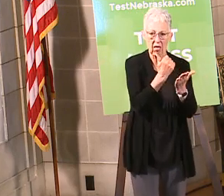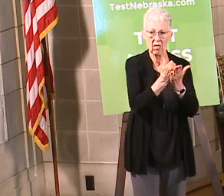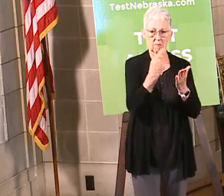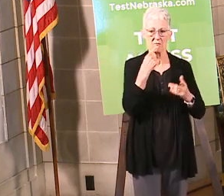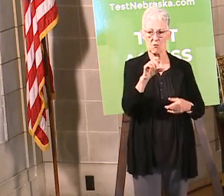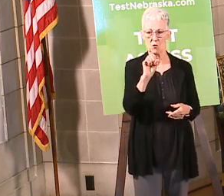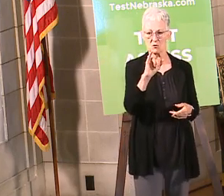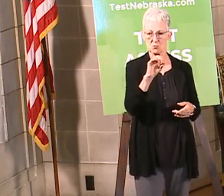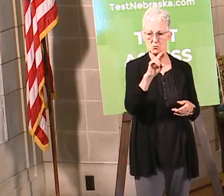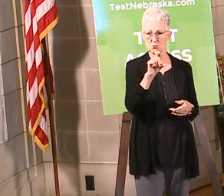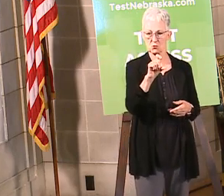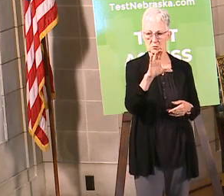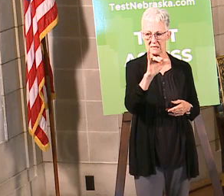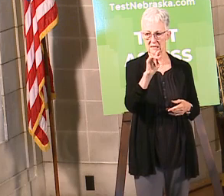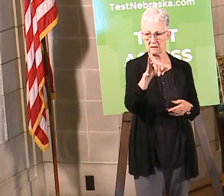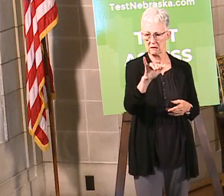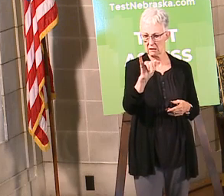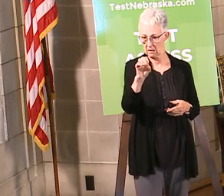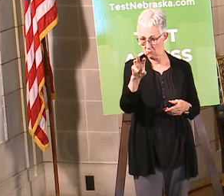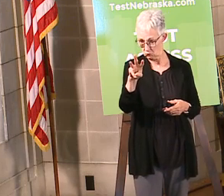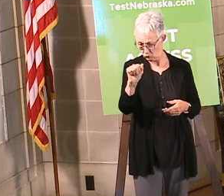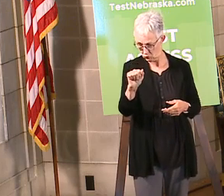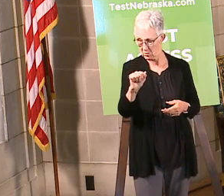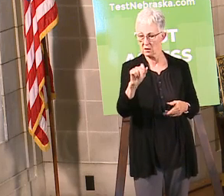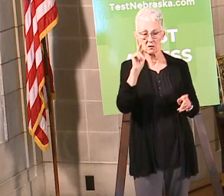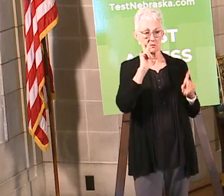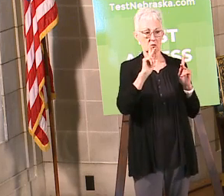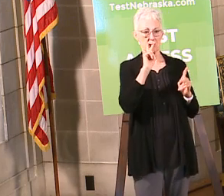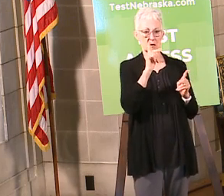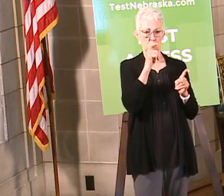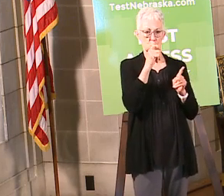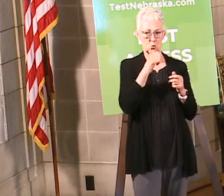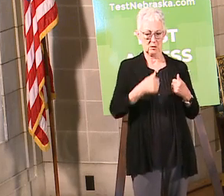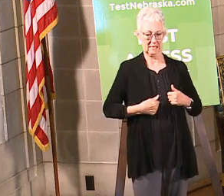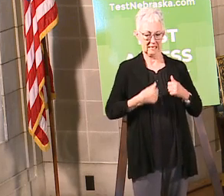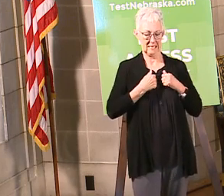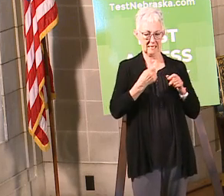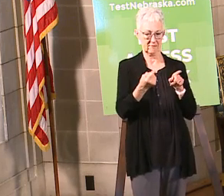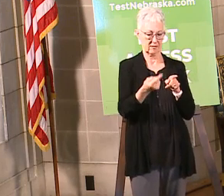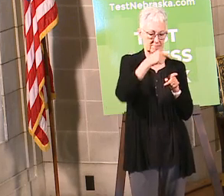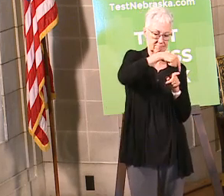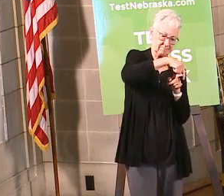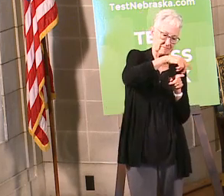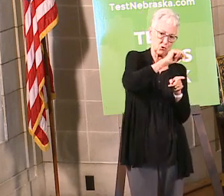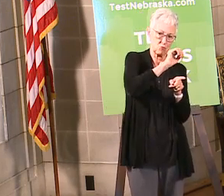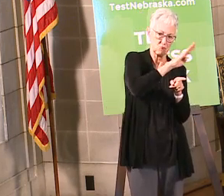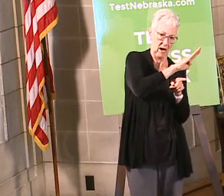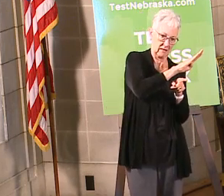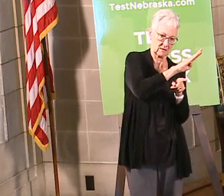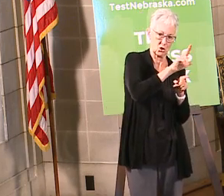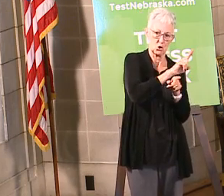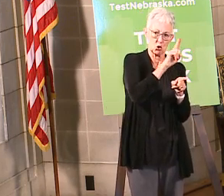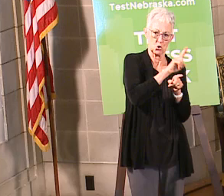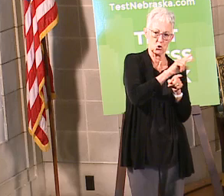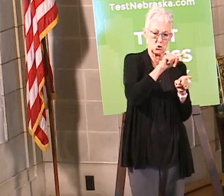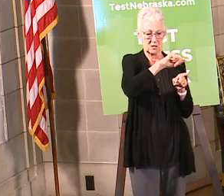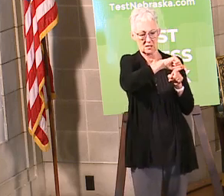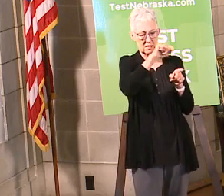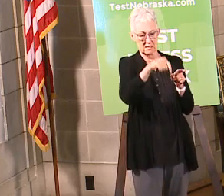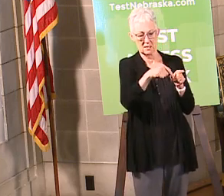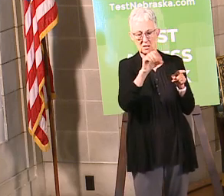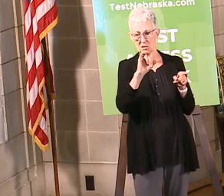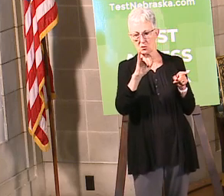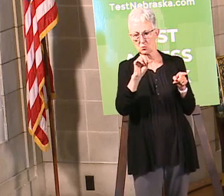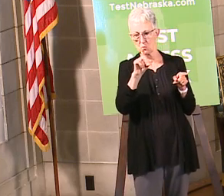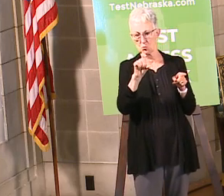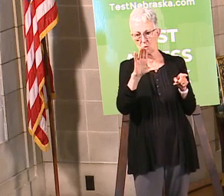patients that were on Sioux City, Nebraska's side of the river used the Sioux City, Iowa hospitals. And they have transferred